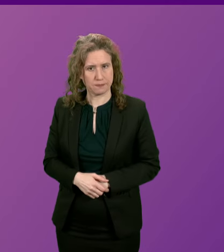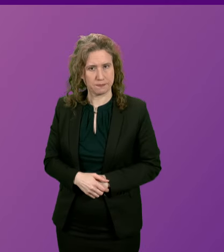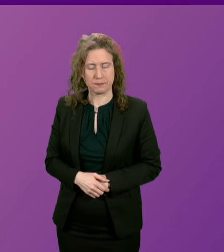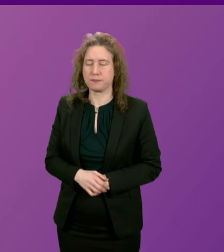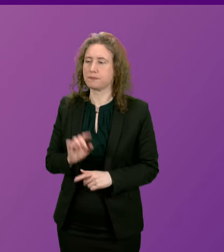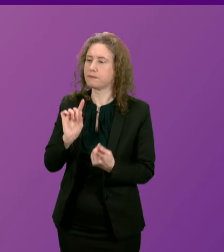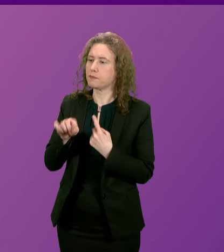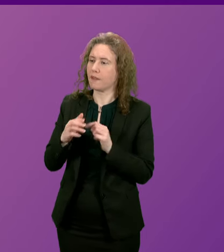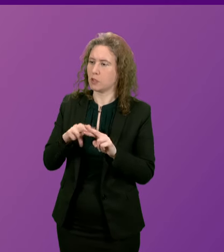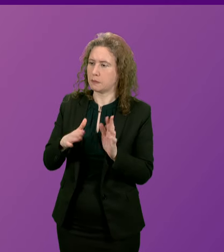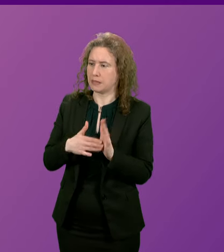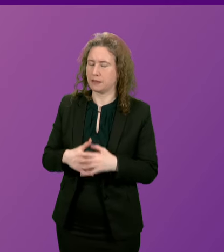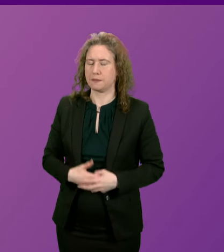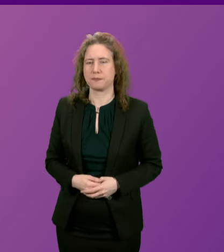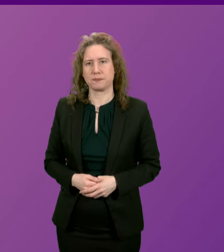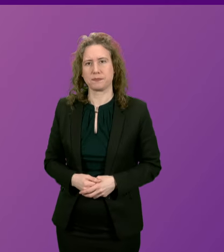minister